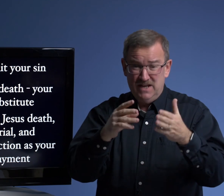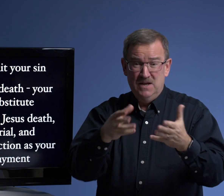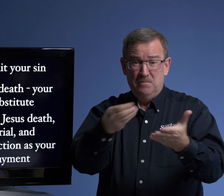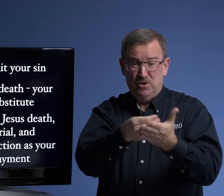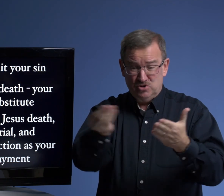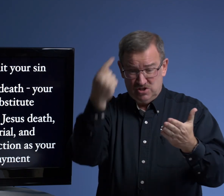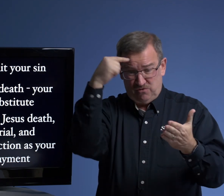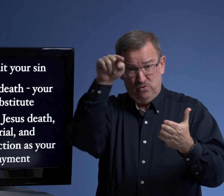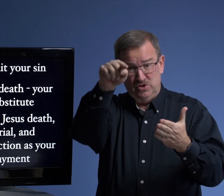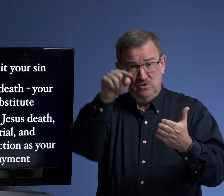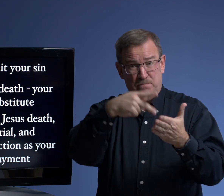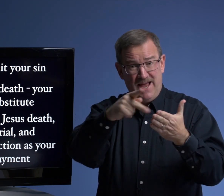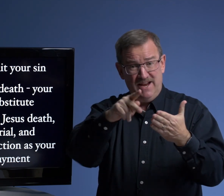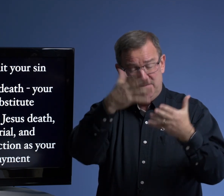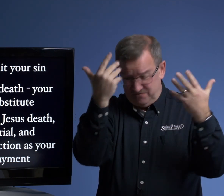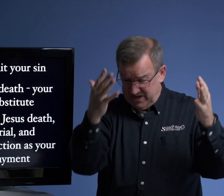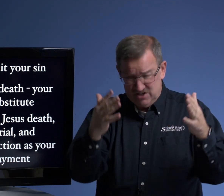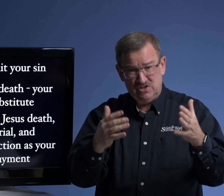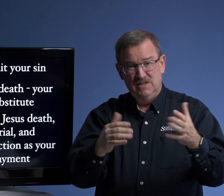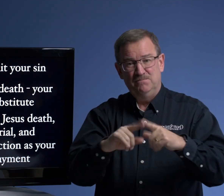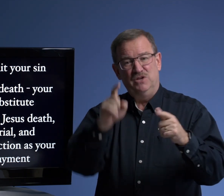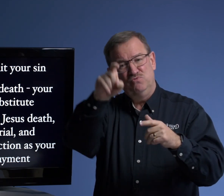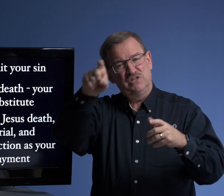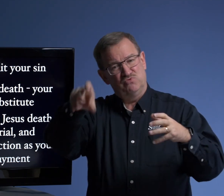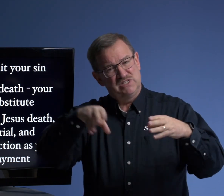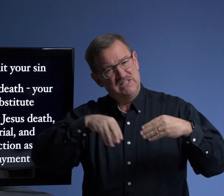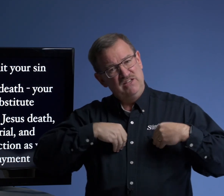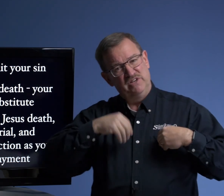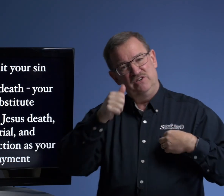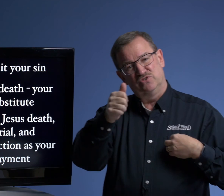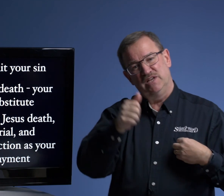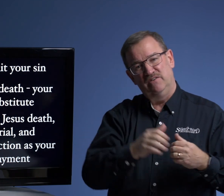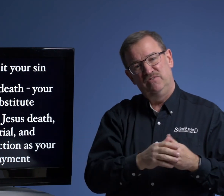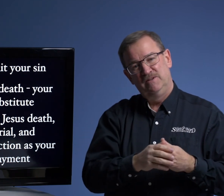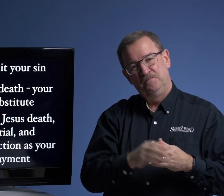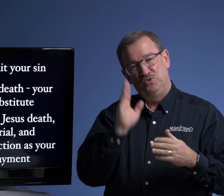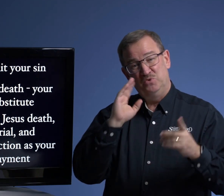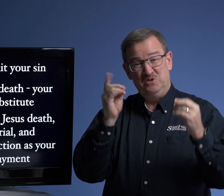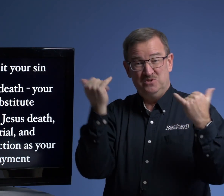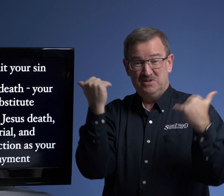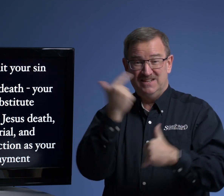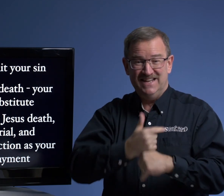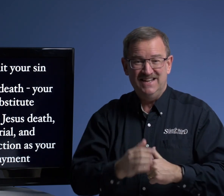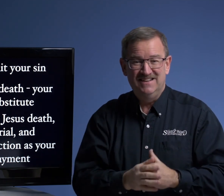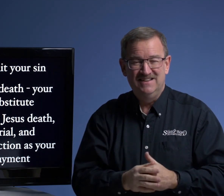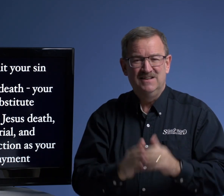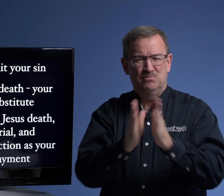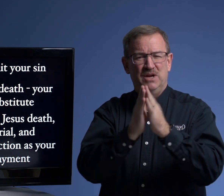purchased for you, paid it, finished, but you must receive it yourself. Will you do it today? Pray